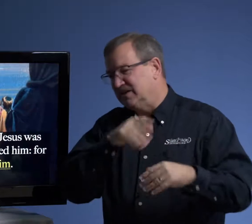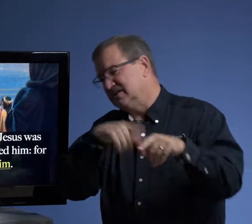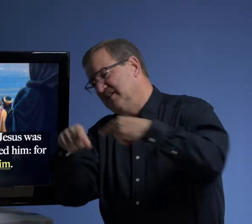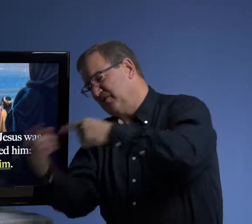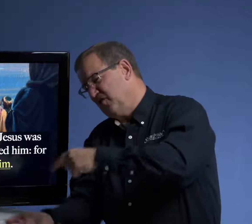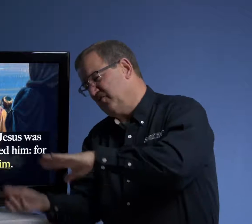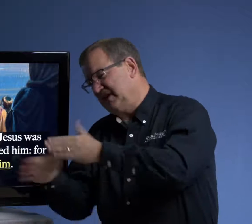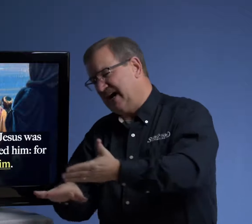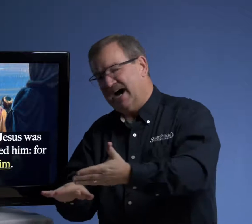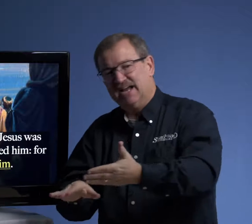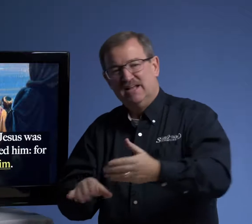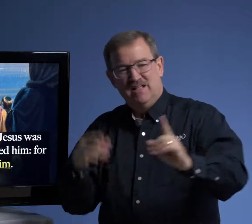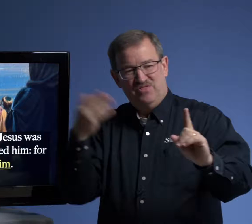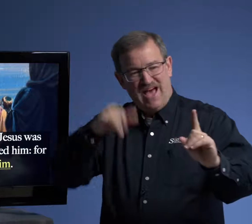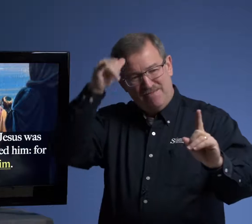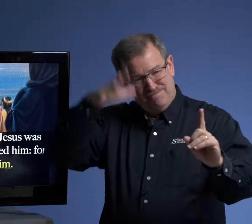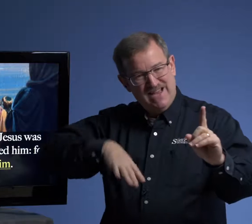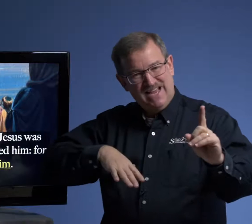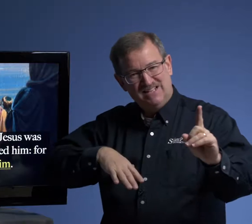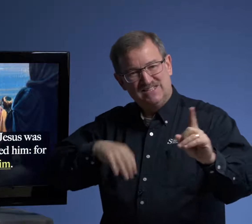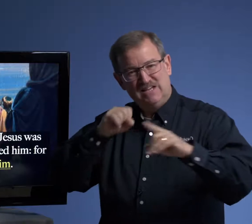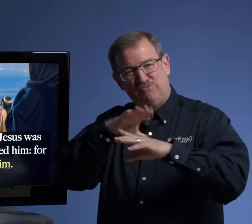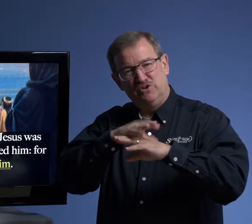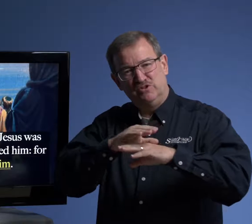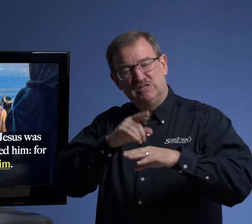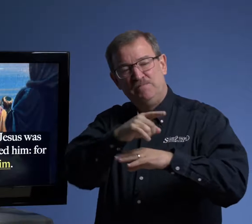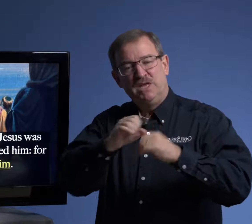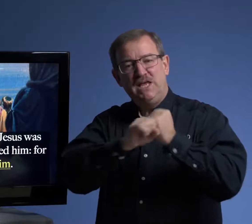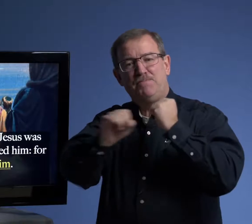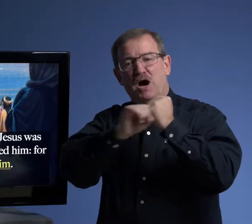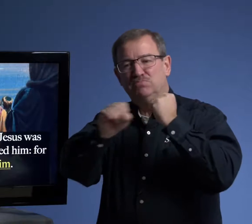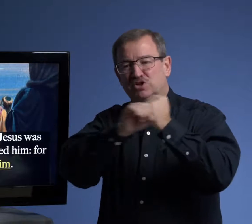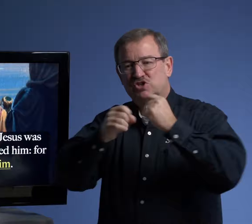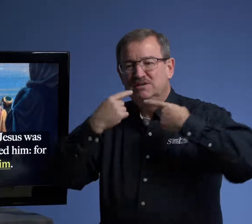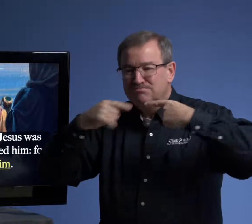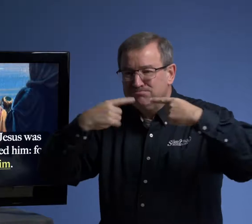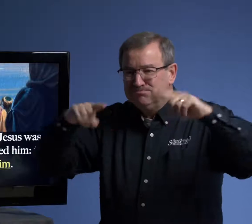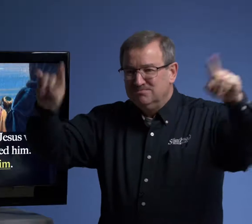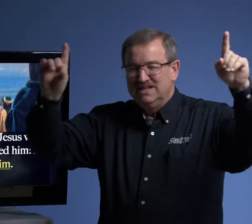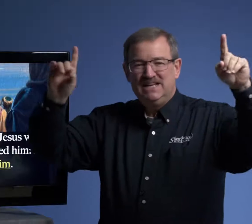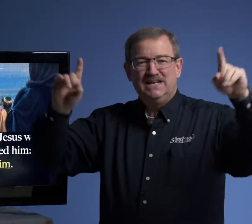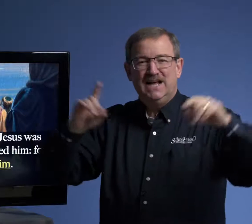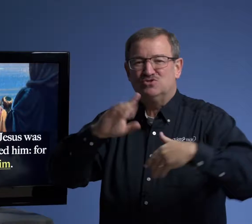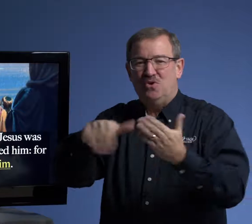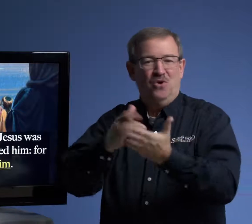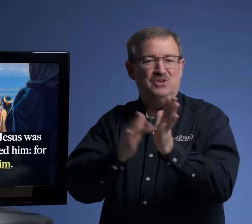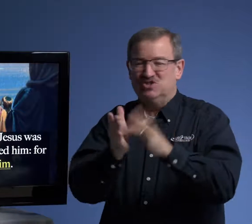pigs. They go over, they die. That man's influence. He published. He announced all that